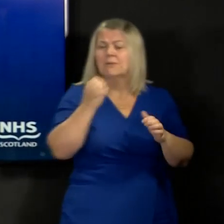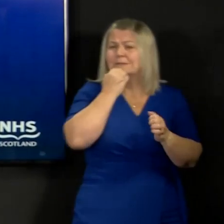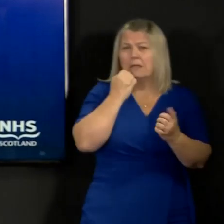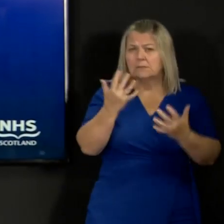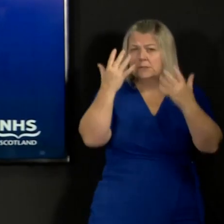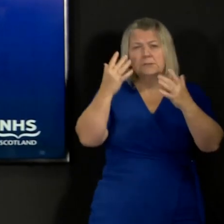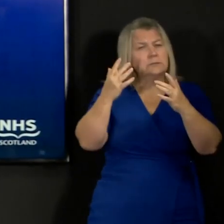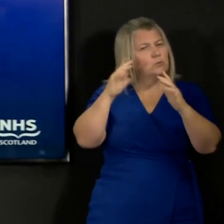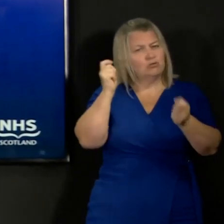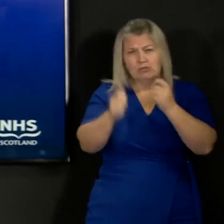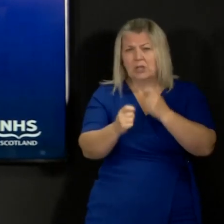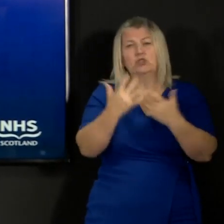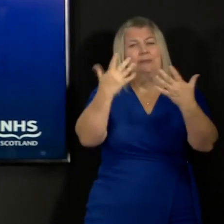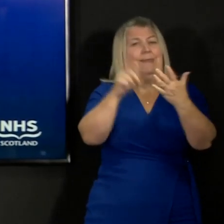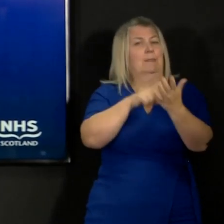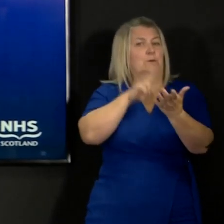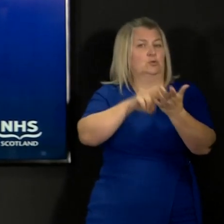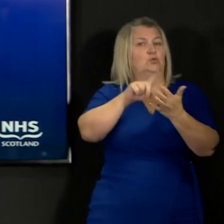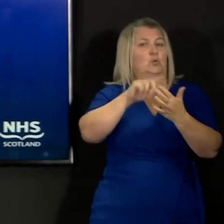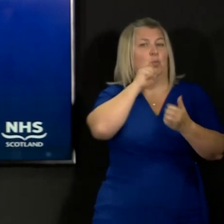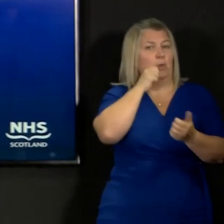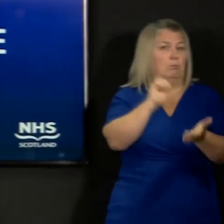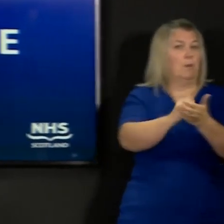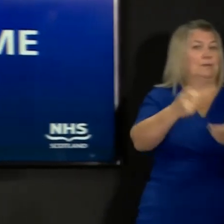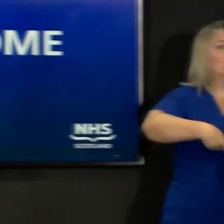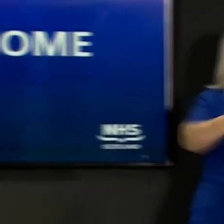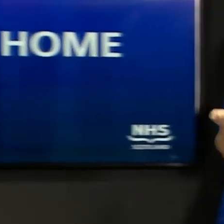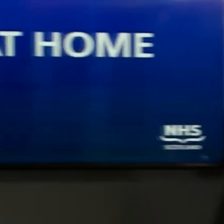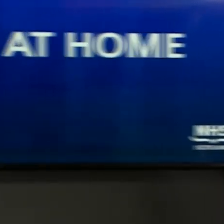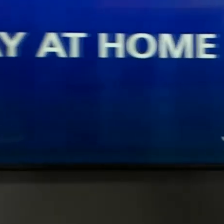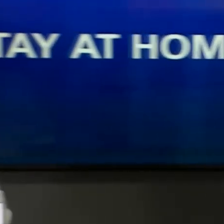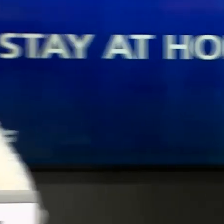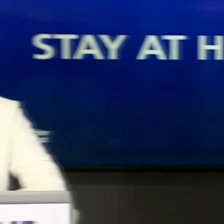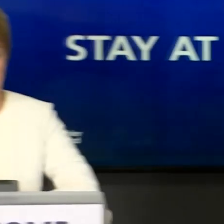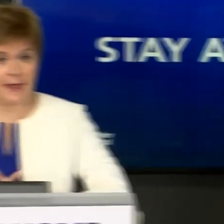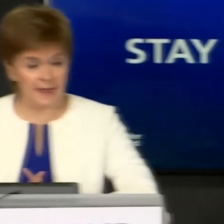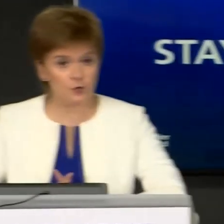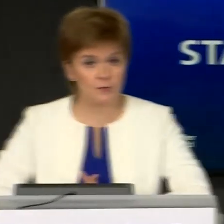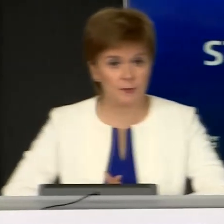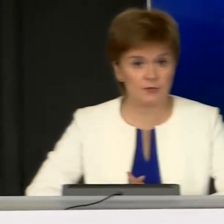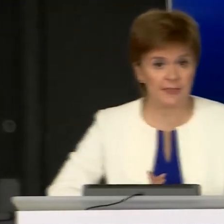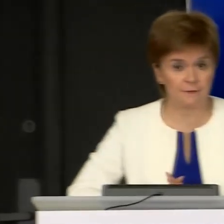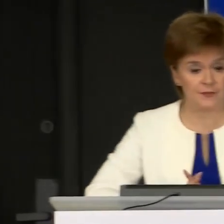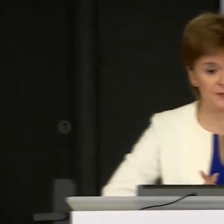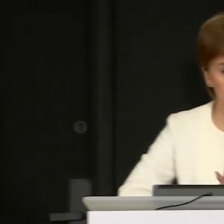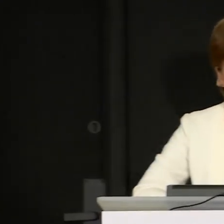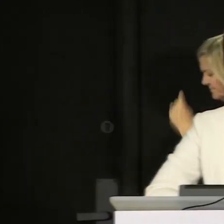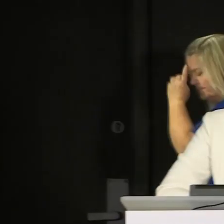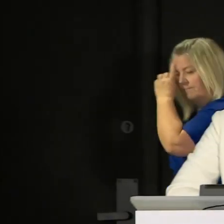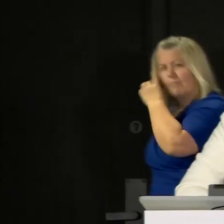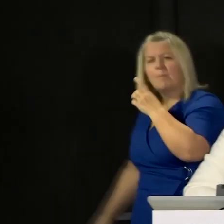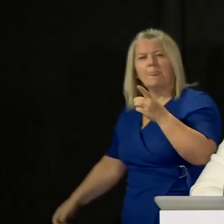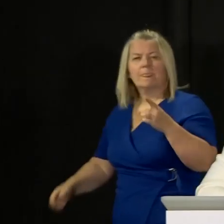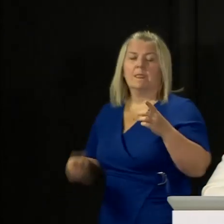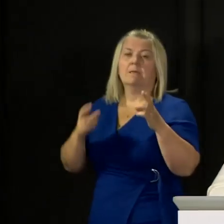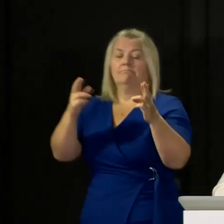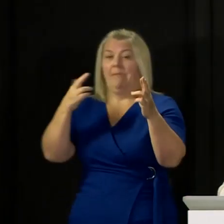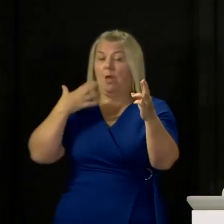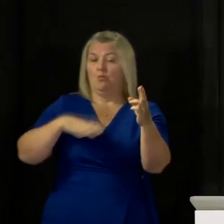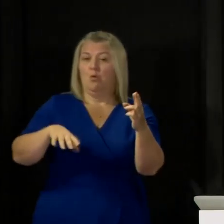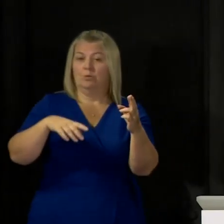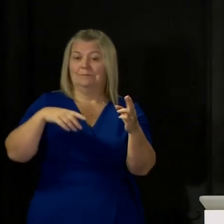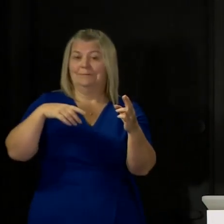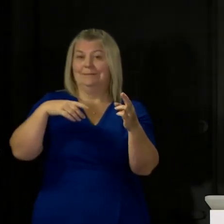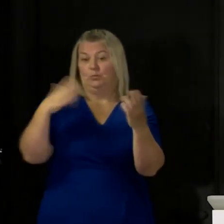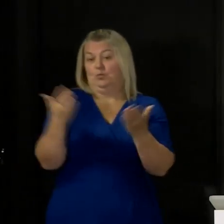on the 10th of June which is as soon as possible I don't yet I had hoped to be able to give the statistics on transport and travel